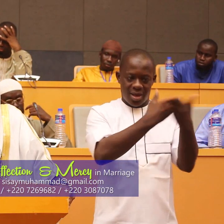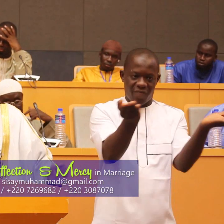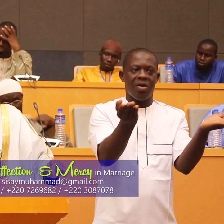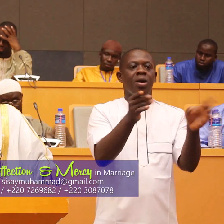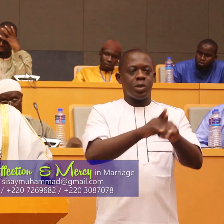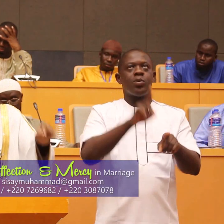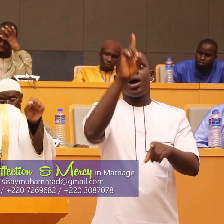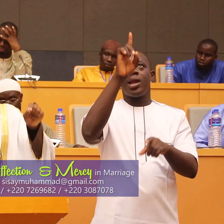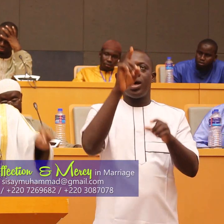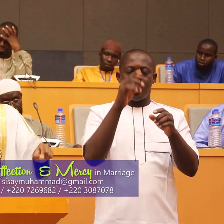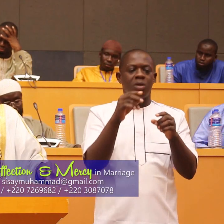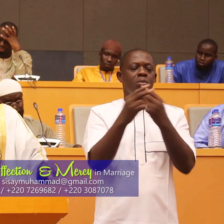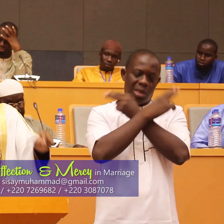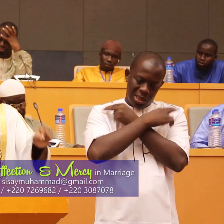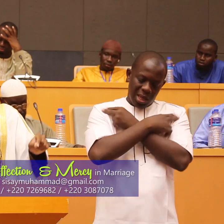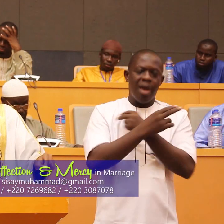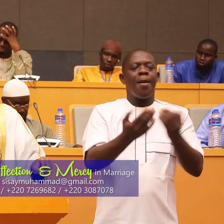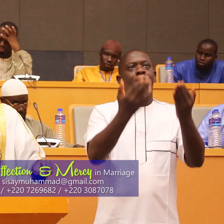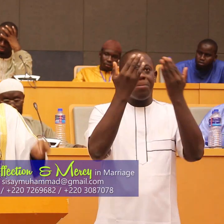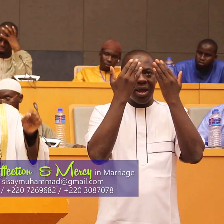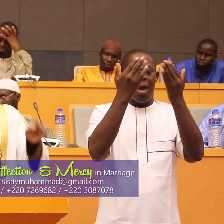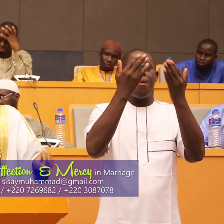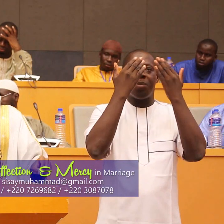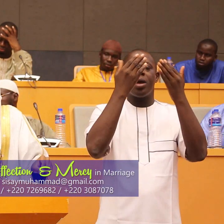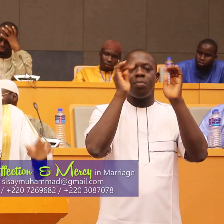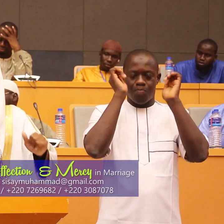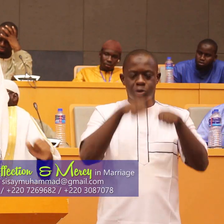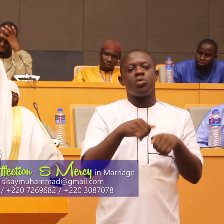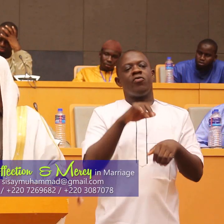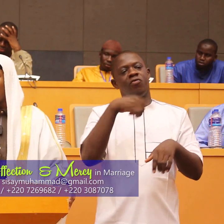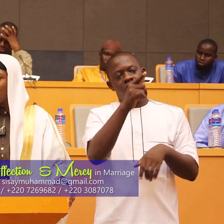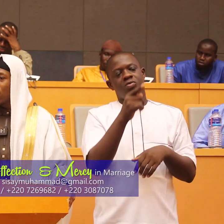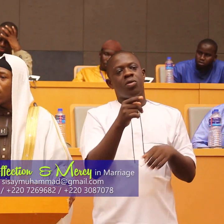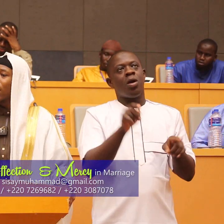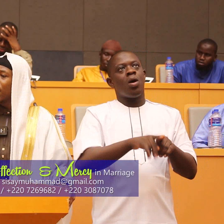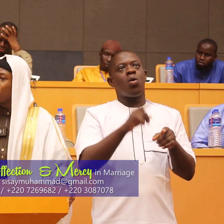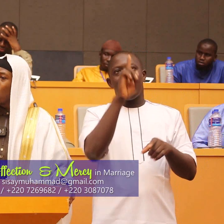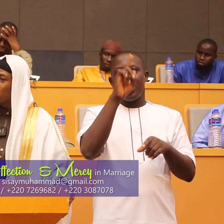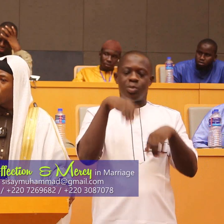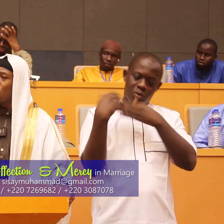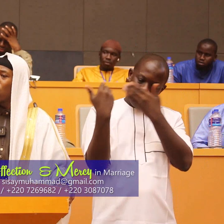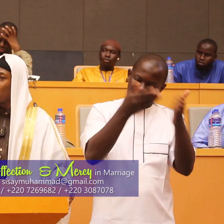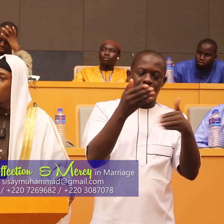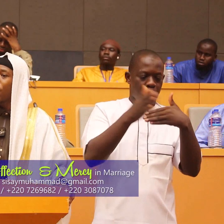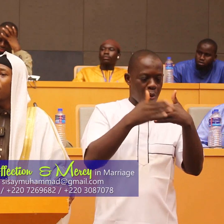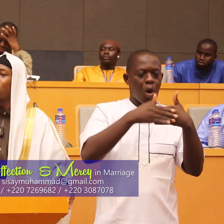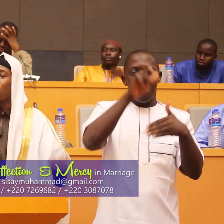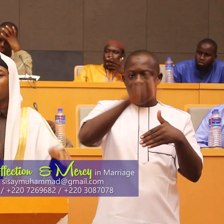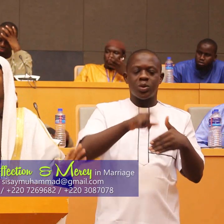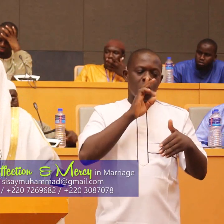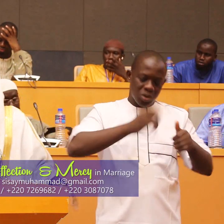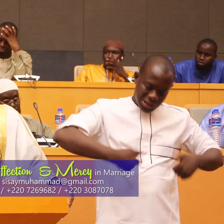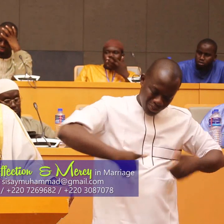angel who will say Allahumma a'ti munfiqan khalafa oh Allah give more to someone who spent